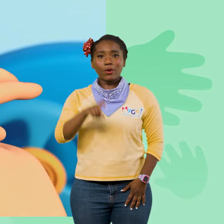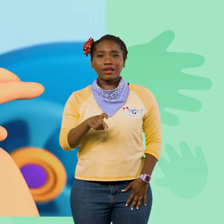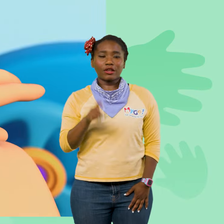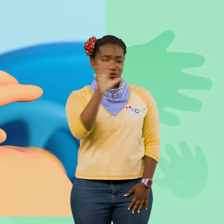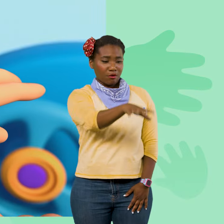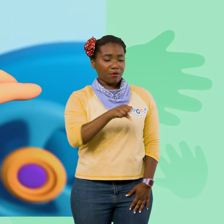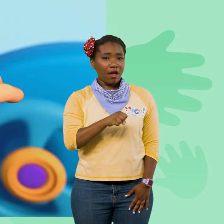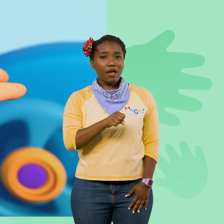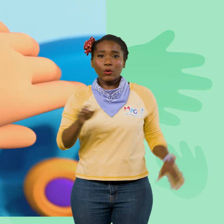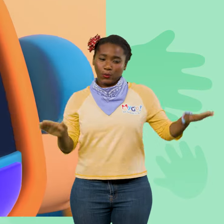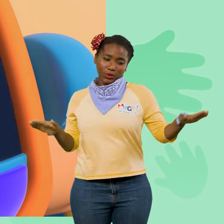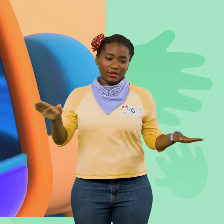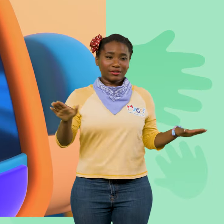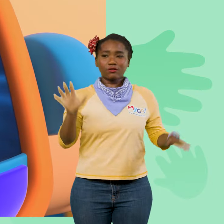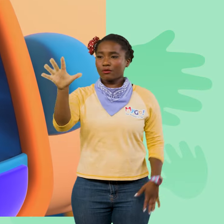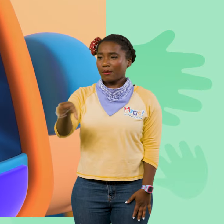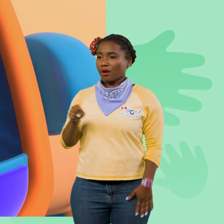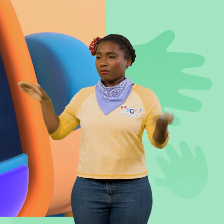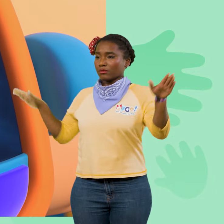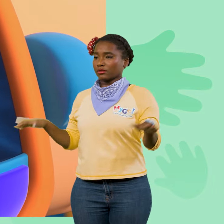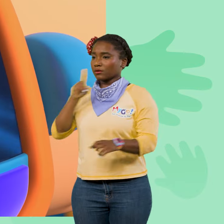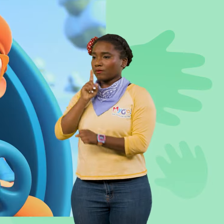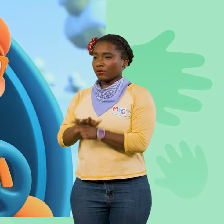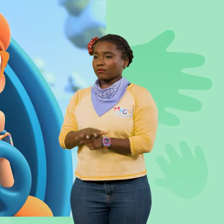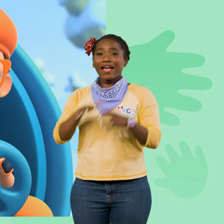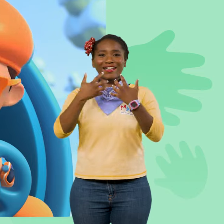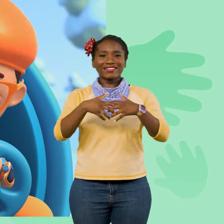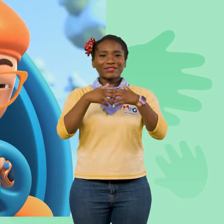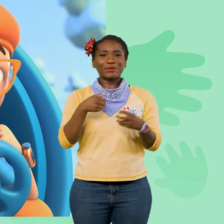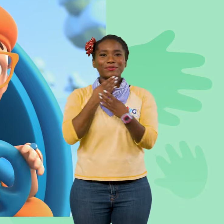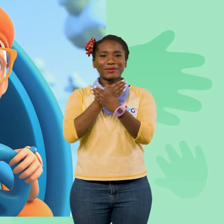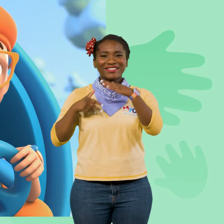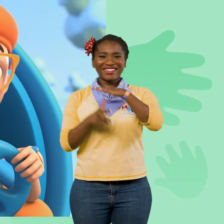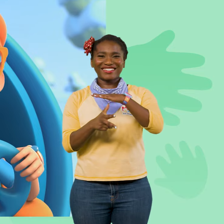grabber arm and wings. Grabber arm, wings, confirm. Activate Blippy Station.